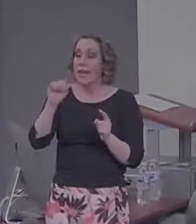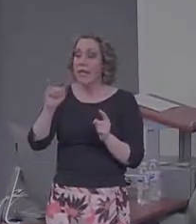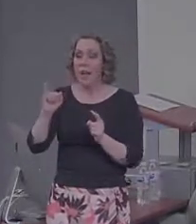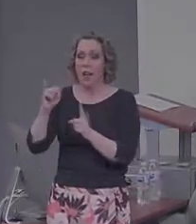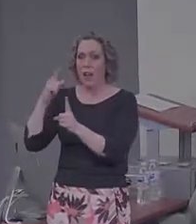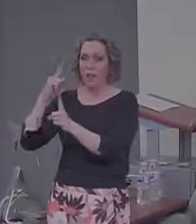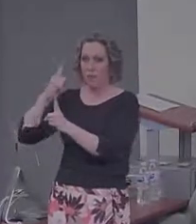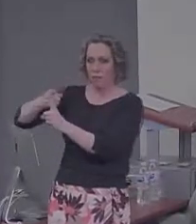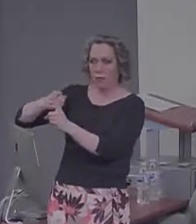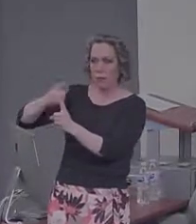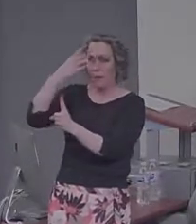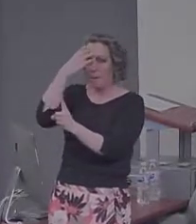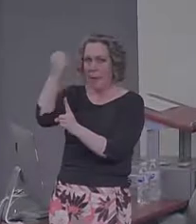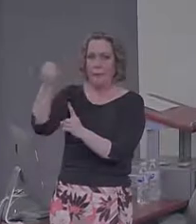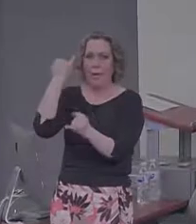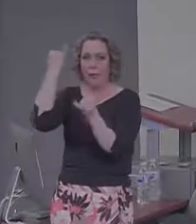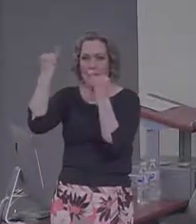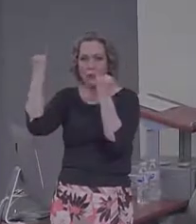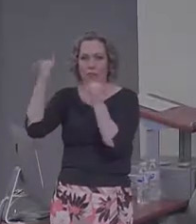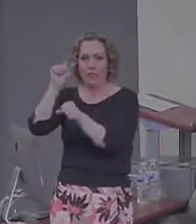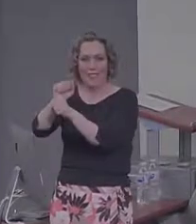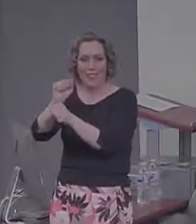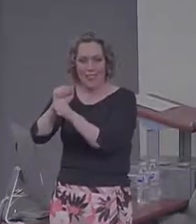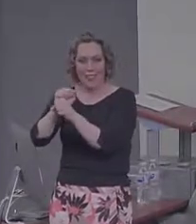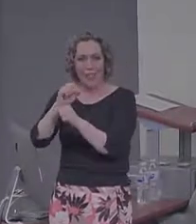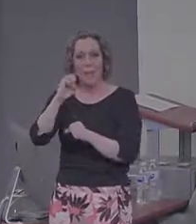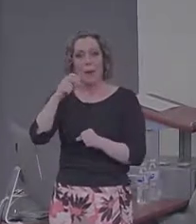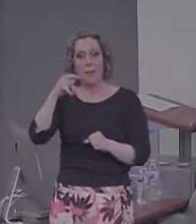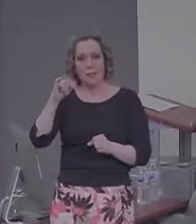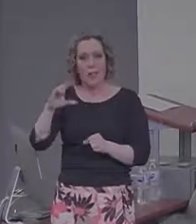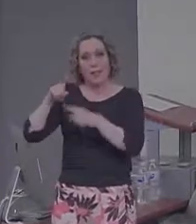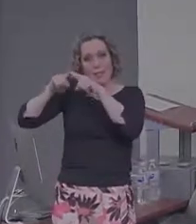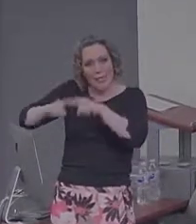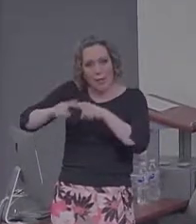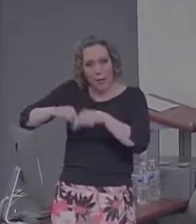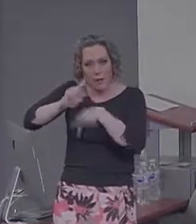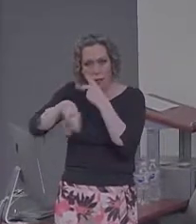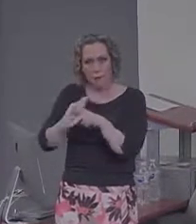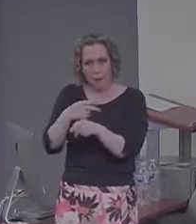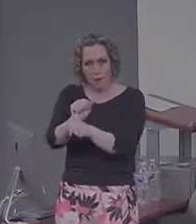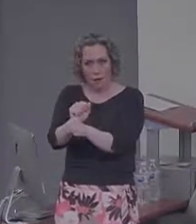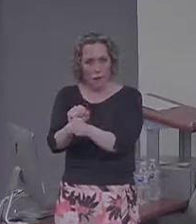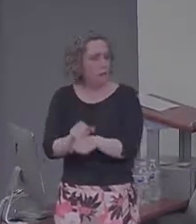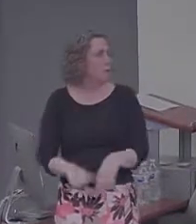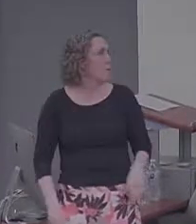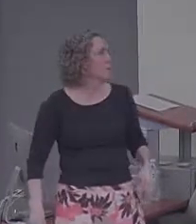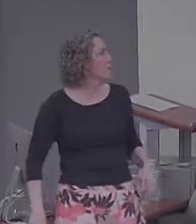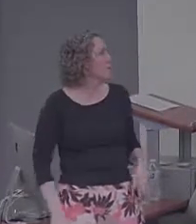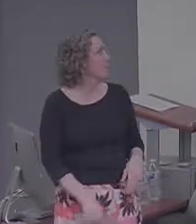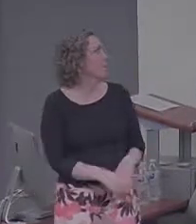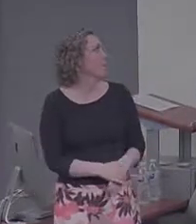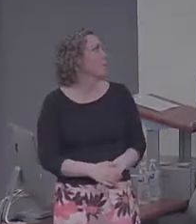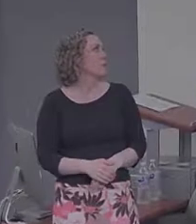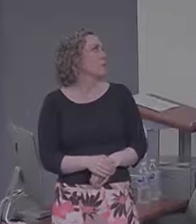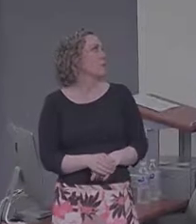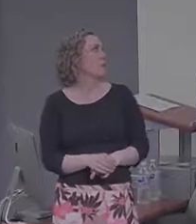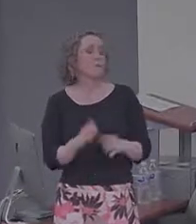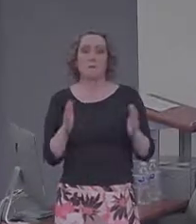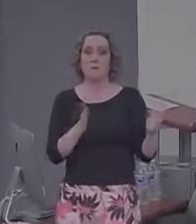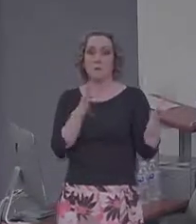task, the episodic dependent task. And then when we look at external details, there's just no impact